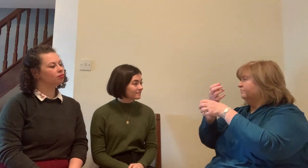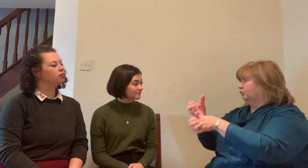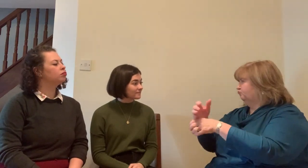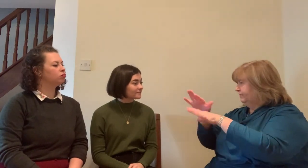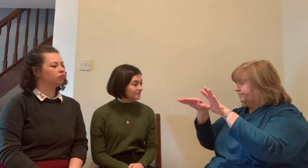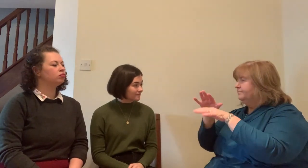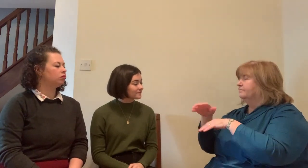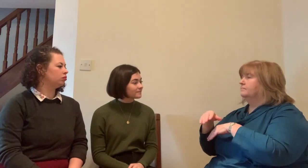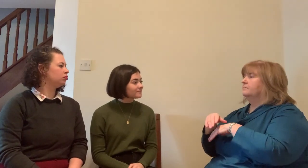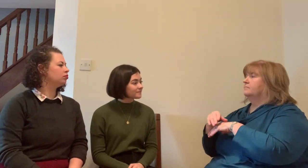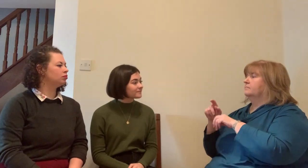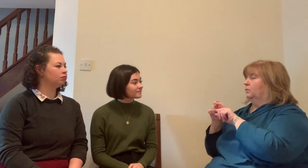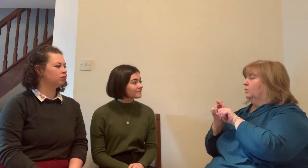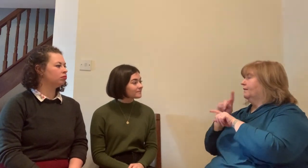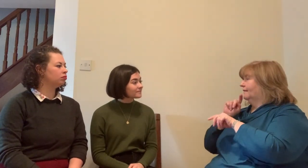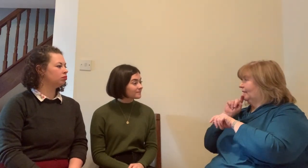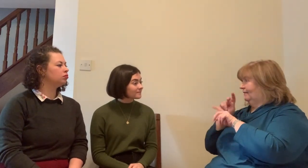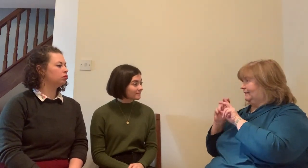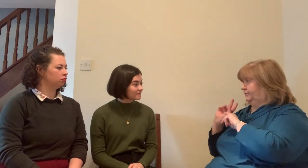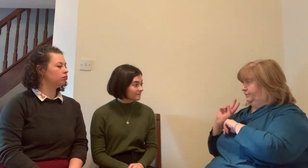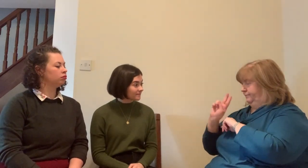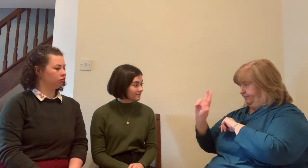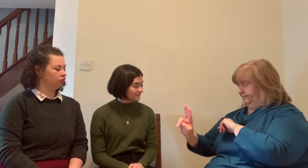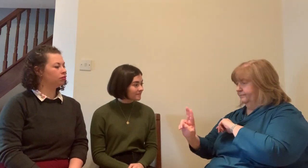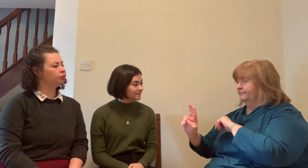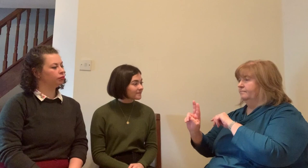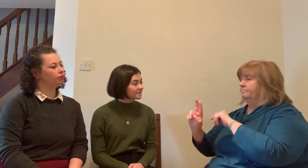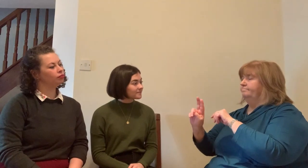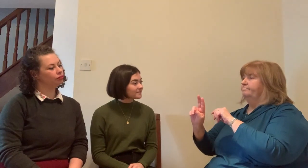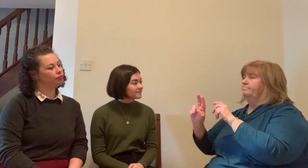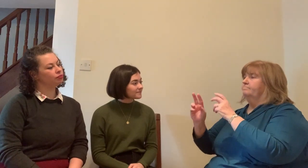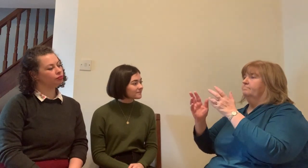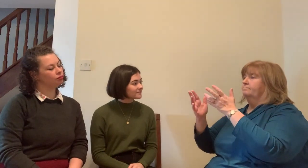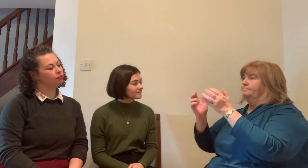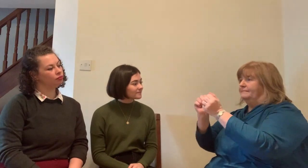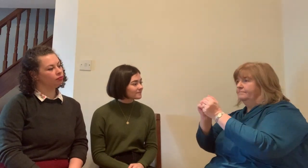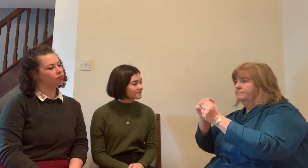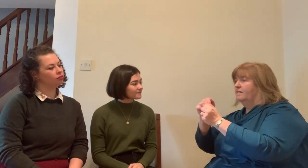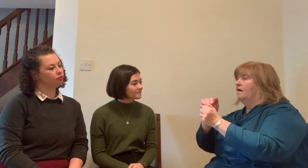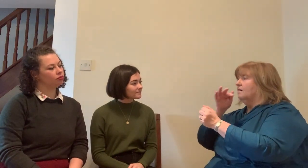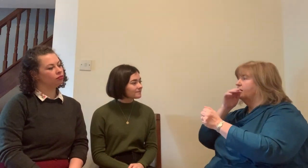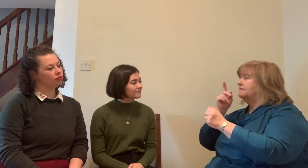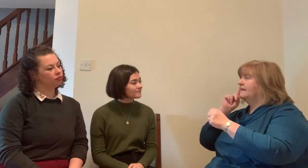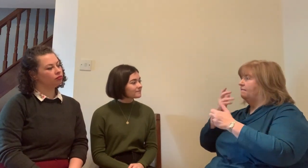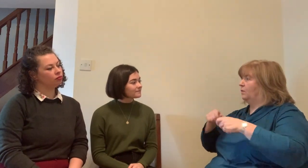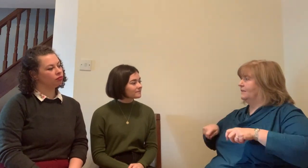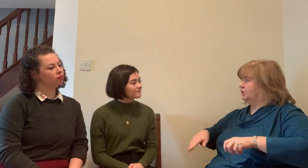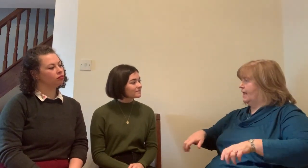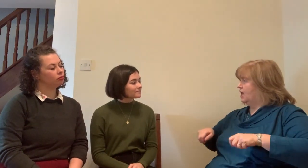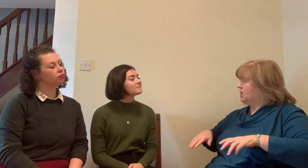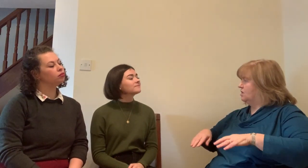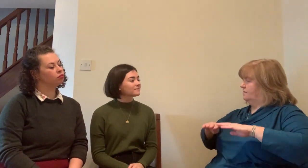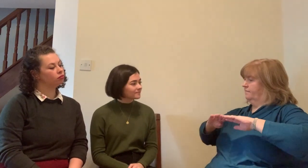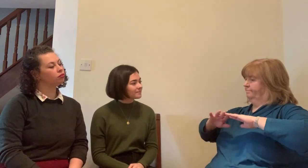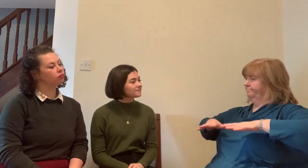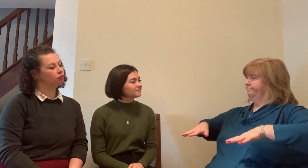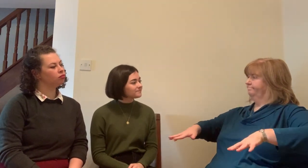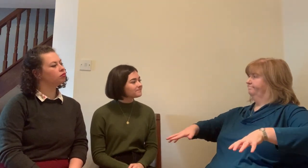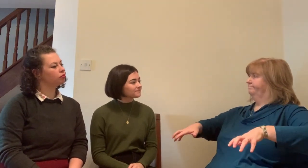when when I questioned was it this person on the chin or this person on the nose when we got to the sign on the ear and it was like their facial expression changed straight